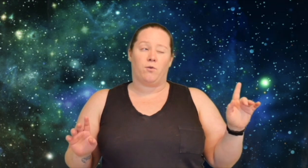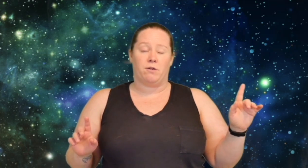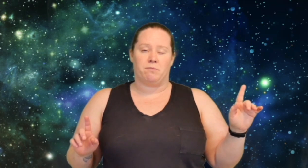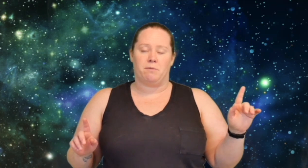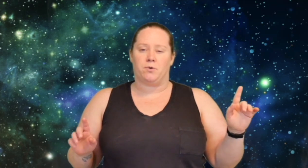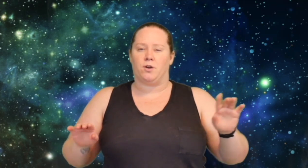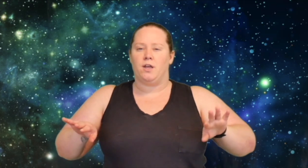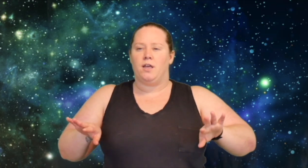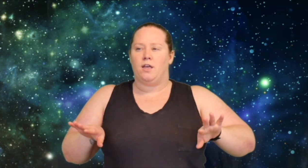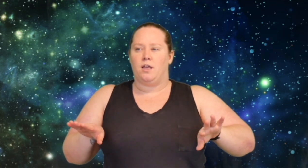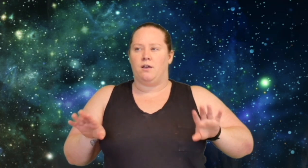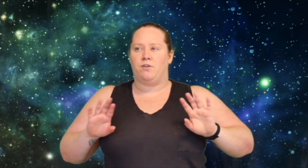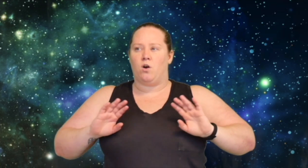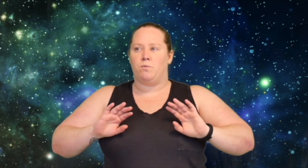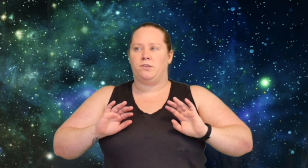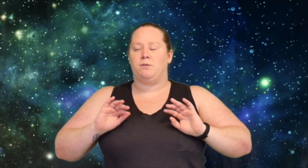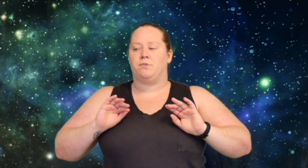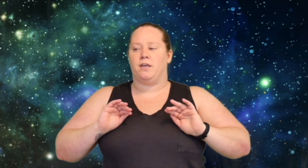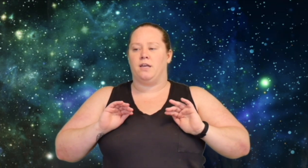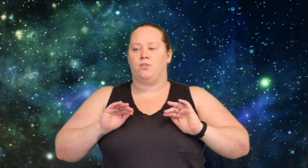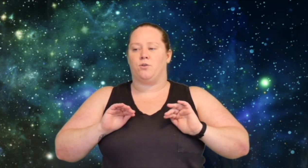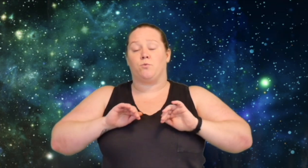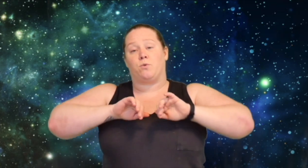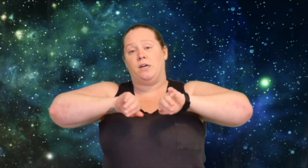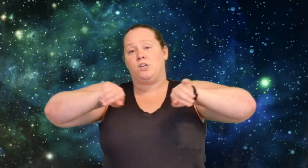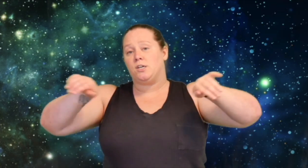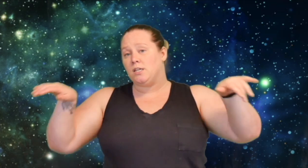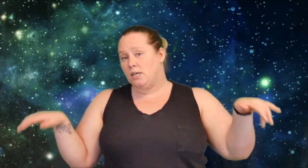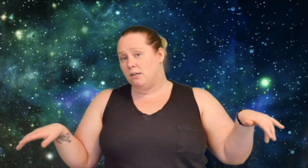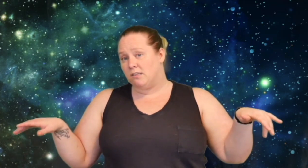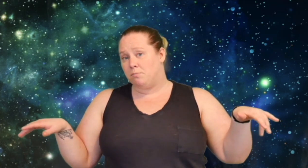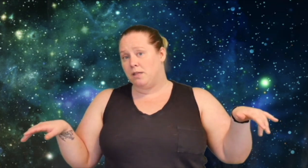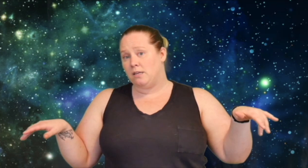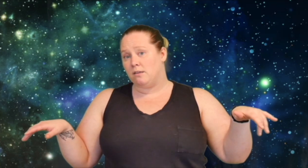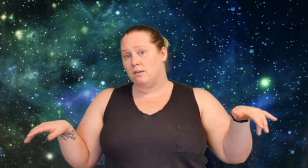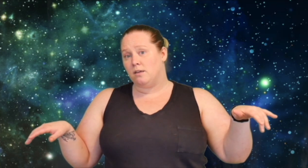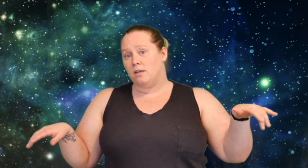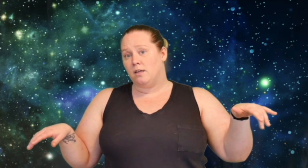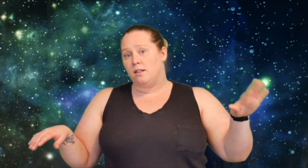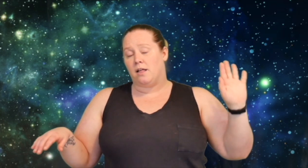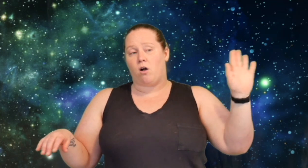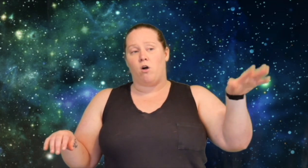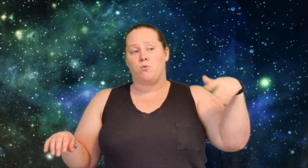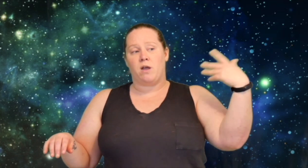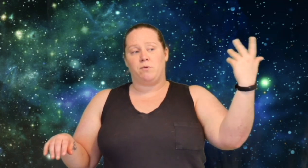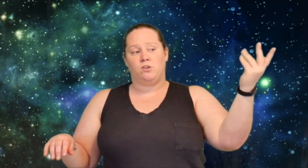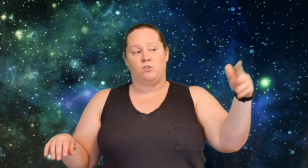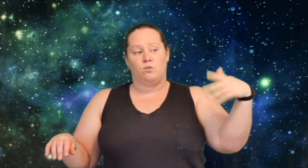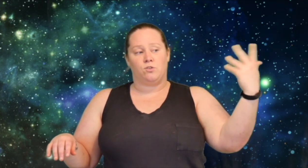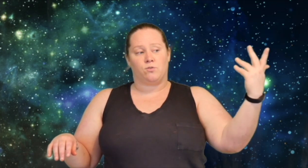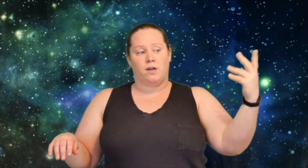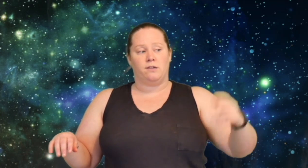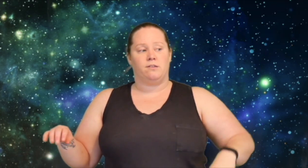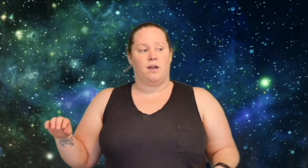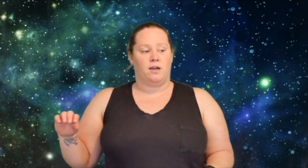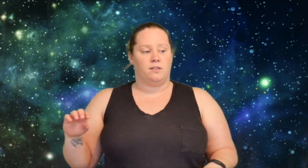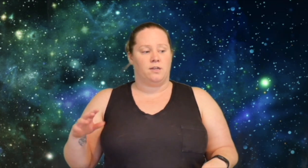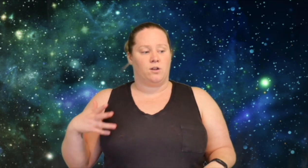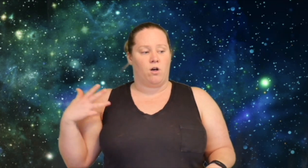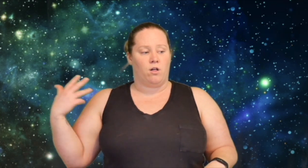quite remember if it almost seems like if they're racially split. Like all the white witches use threads, and then all